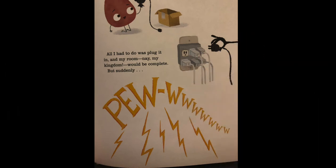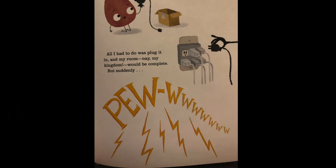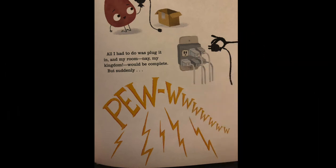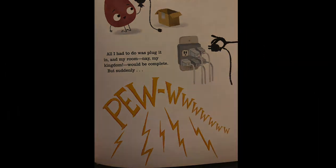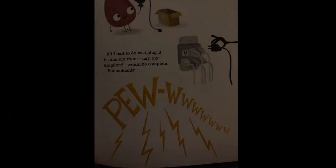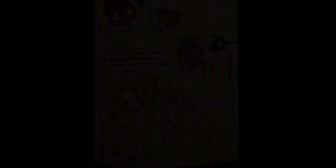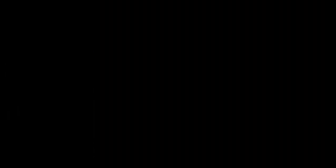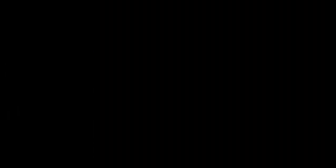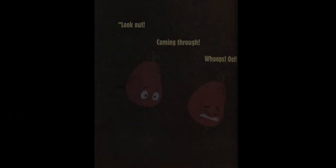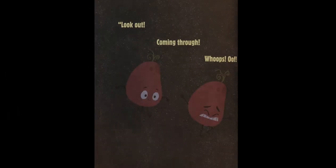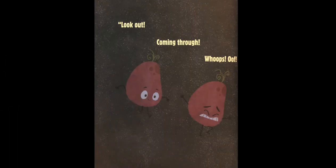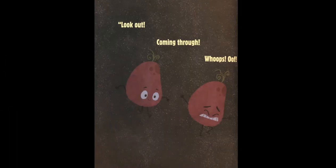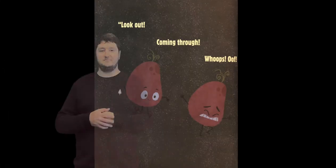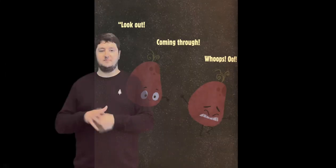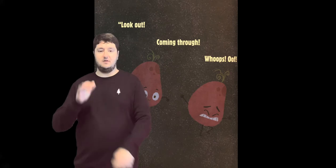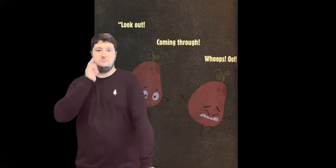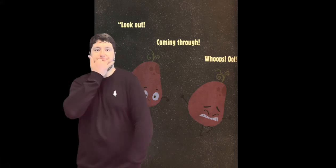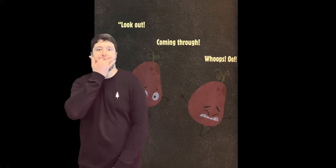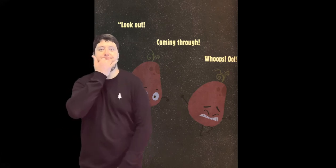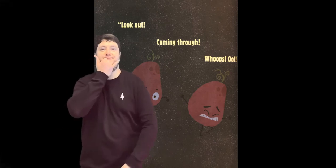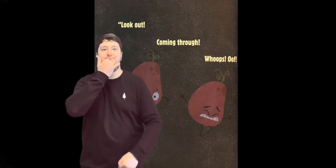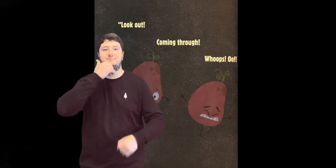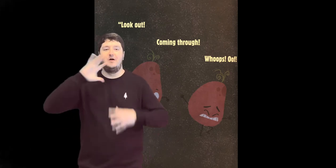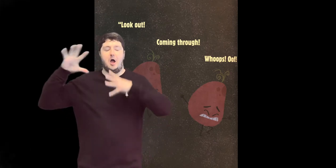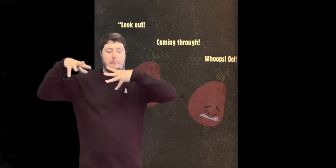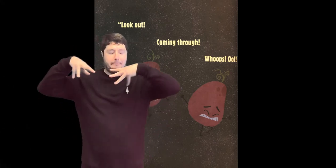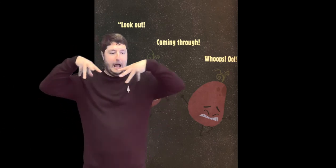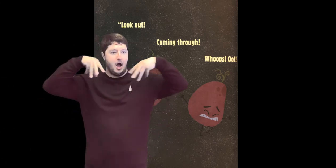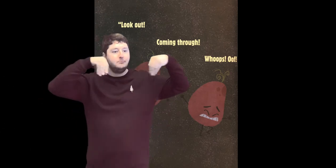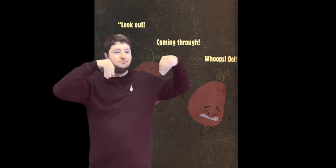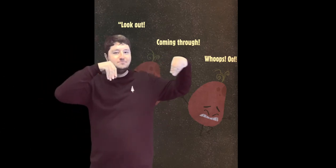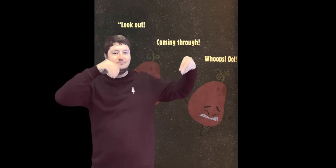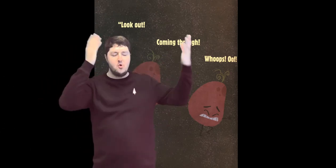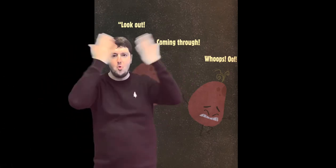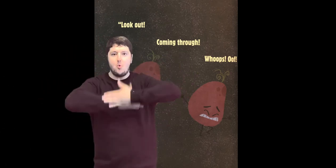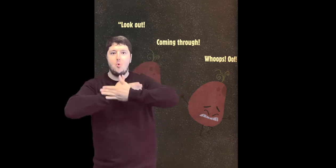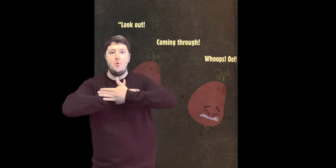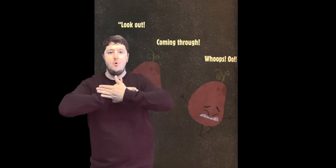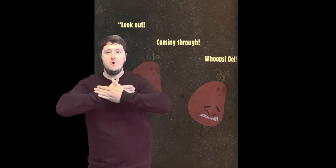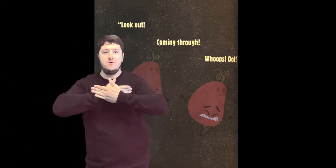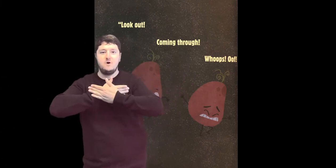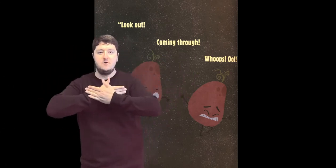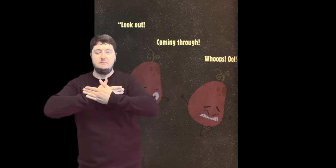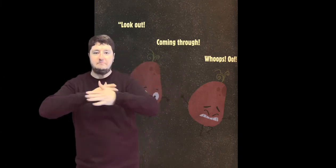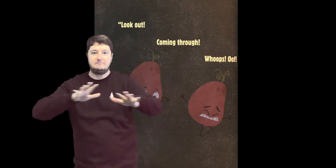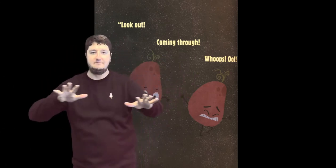went dark